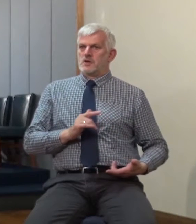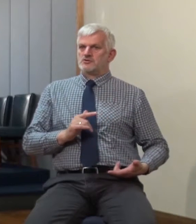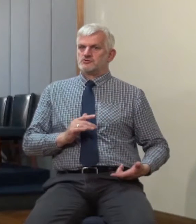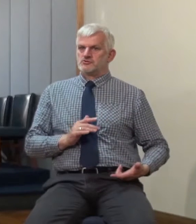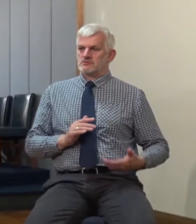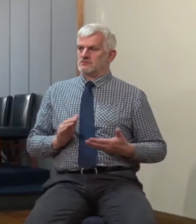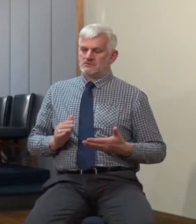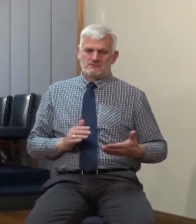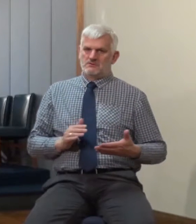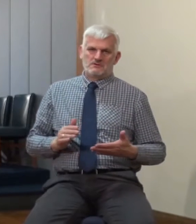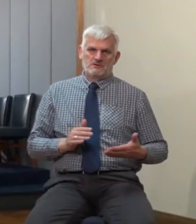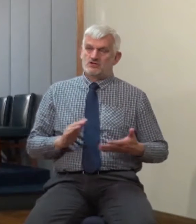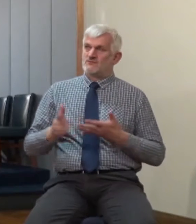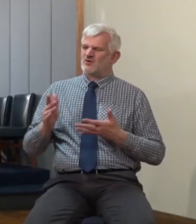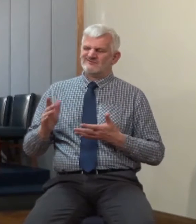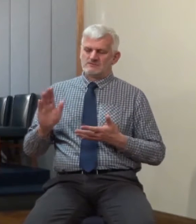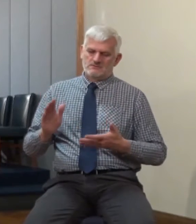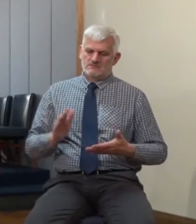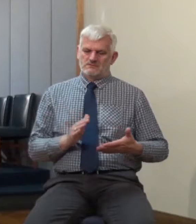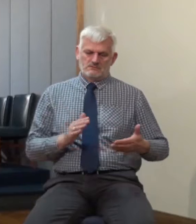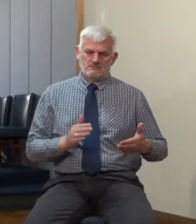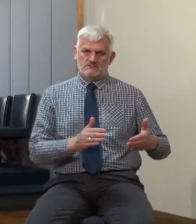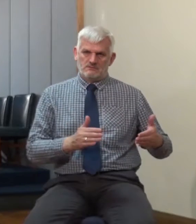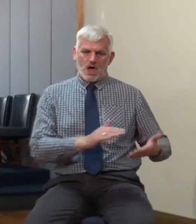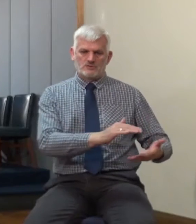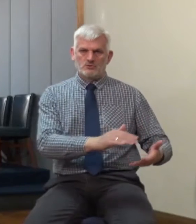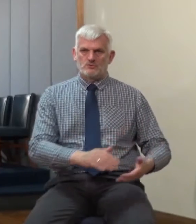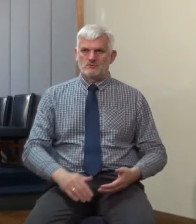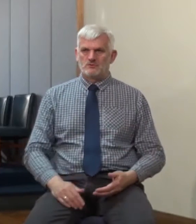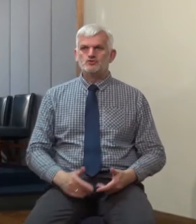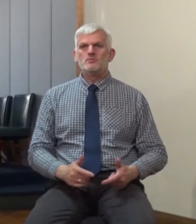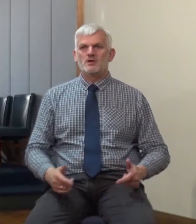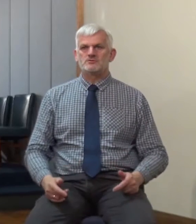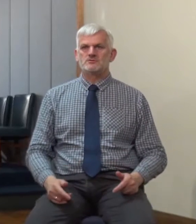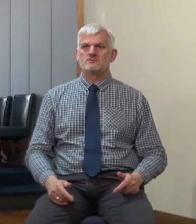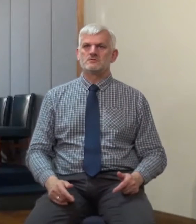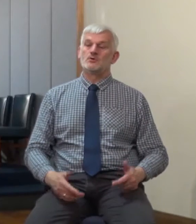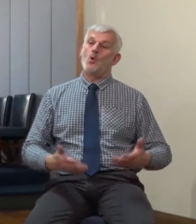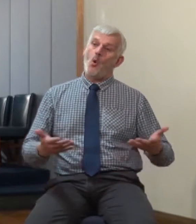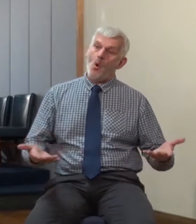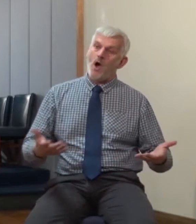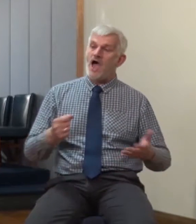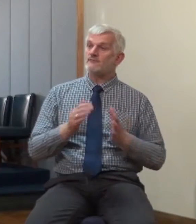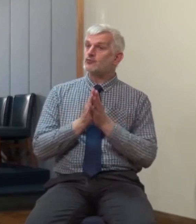love and service of the Lord. Am I praying? Have I got a full ministry of intercession?